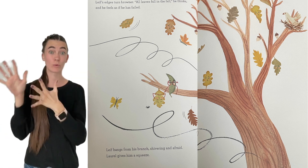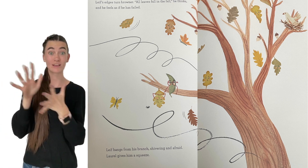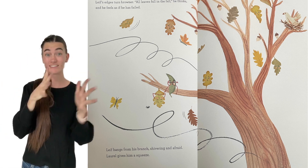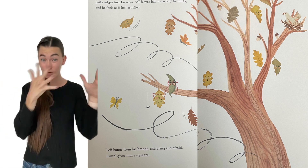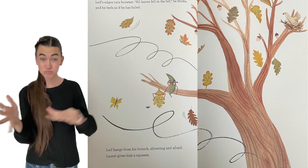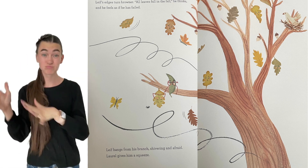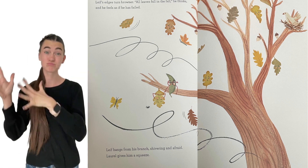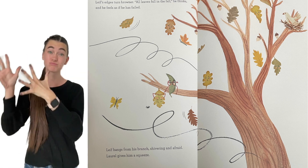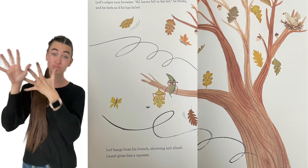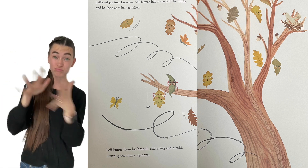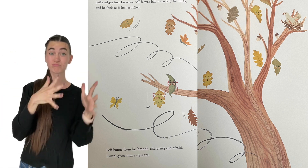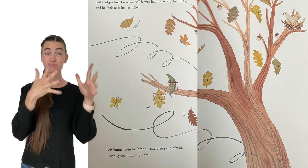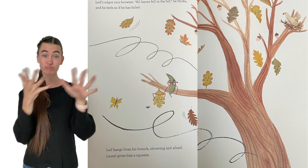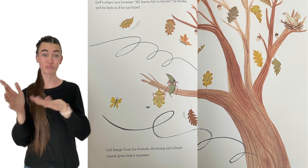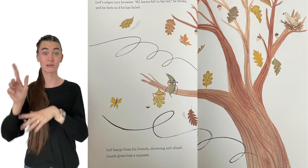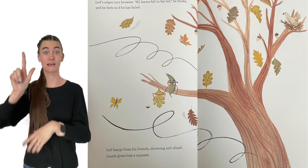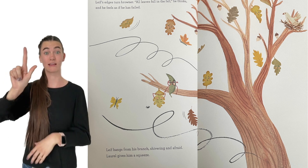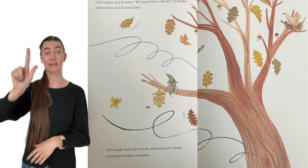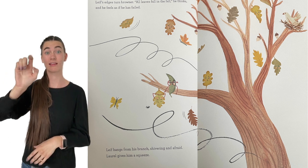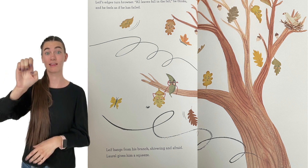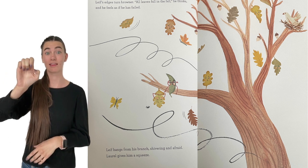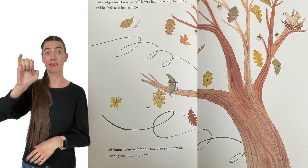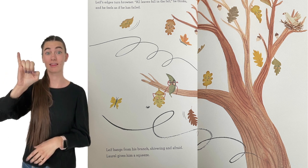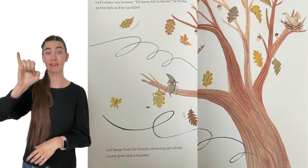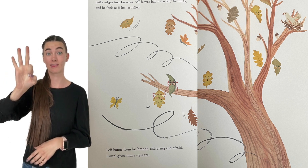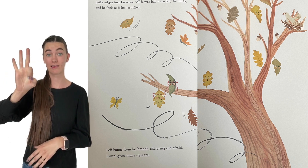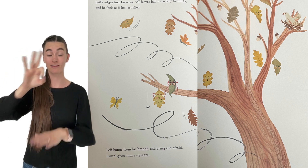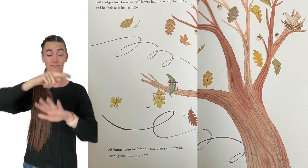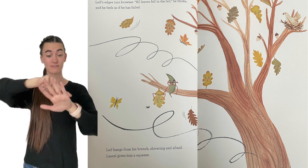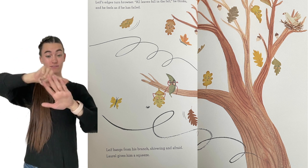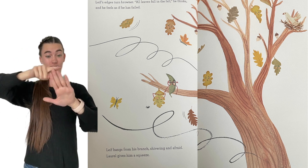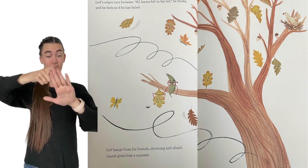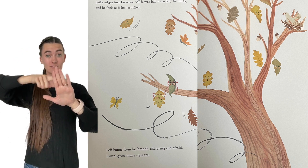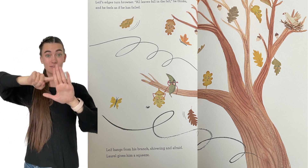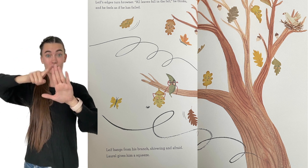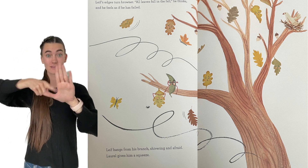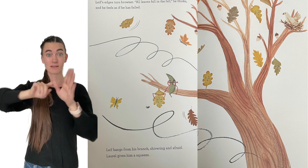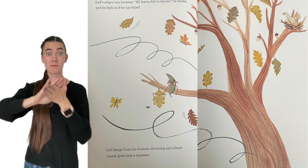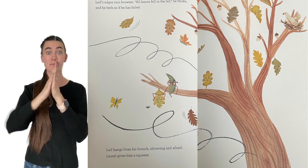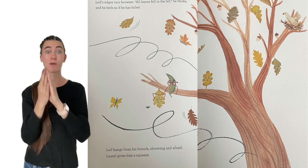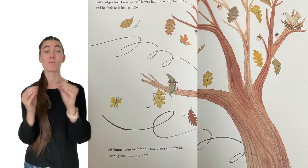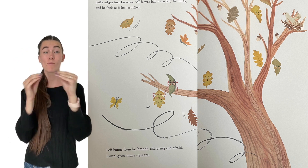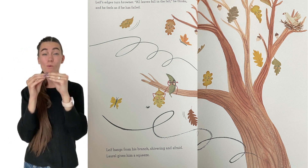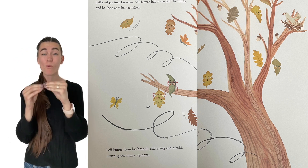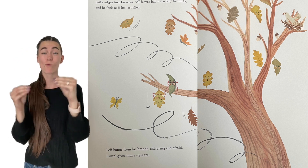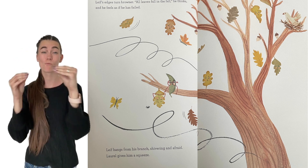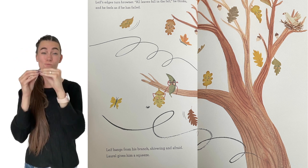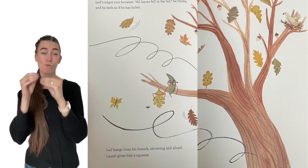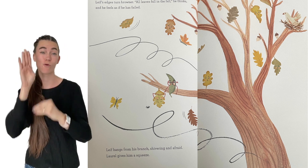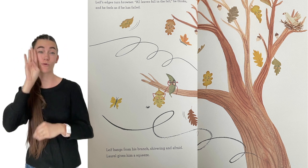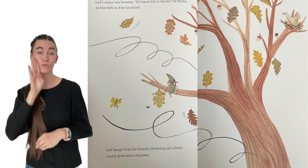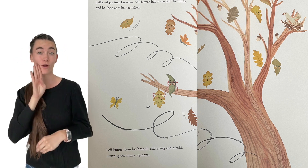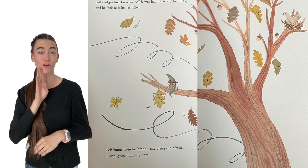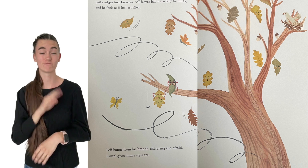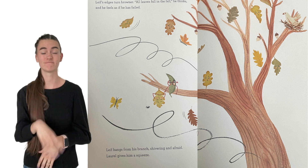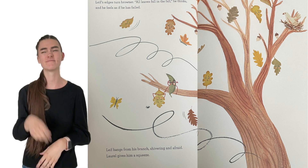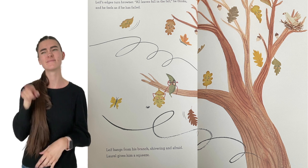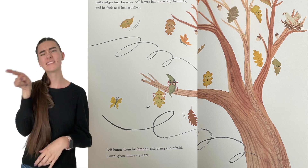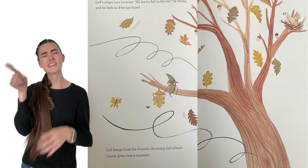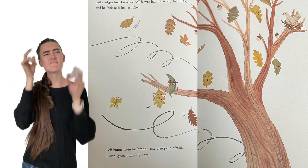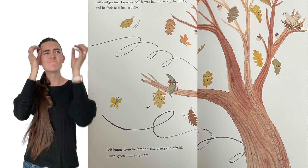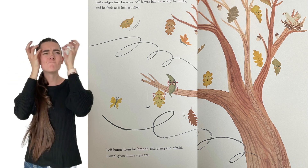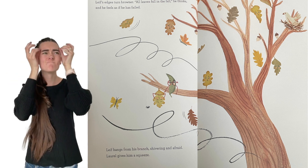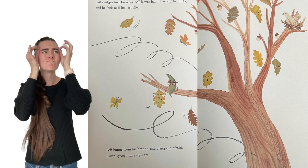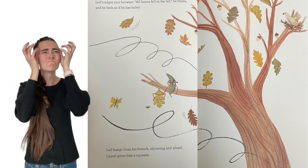The wind blows stronger. Leaf's edges turn browner. All leaves